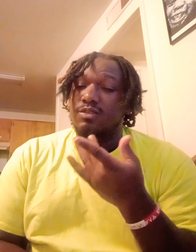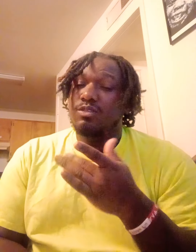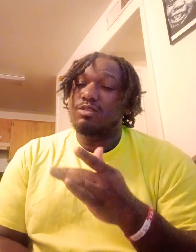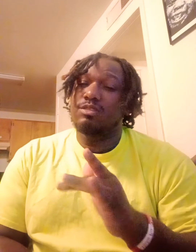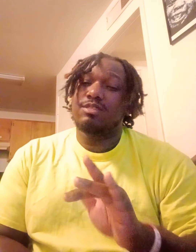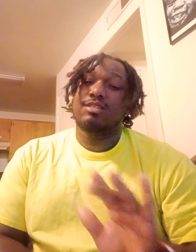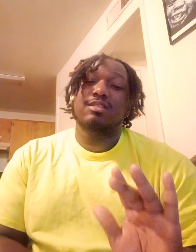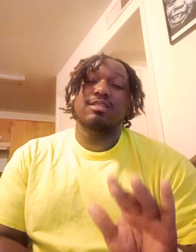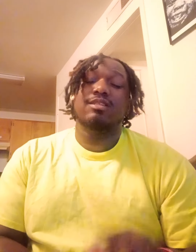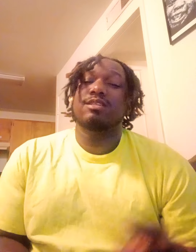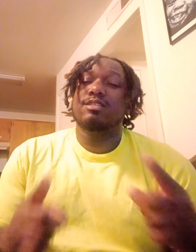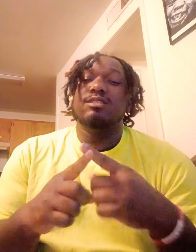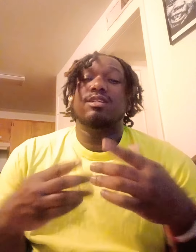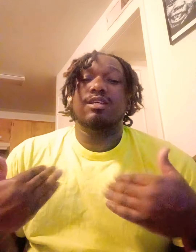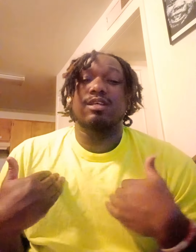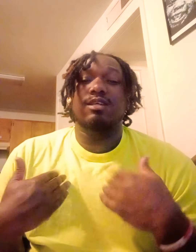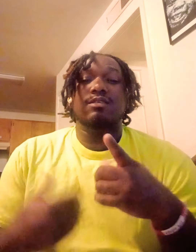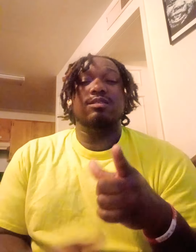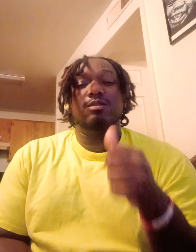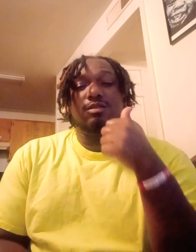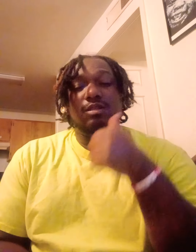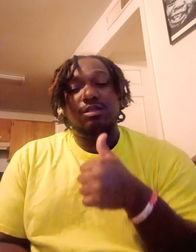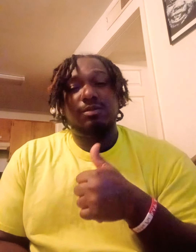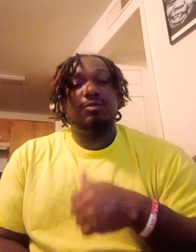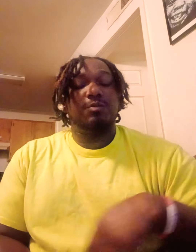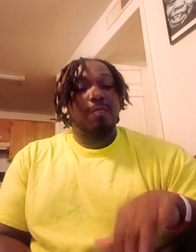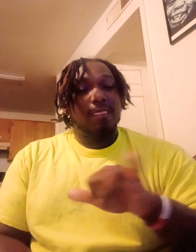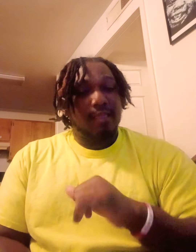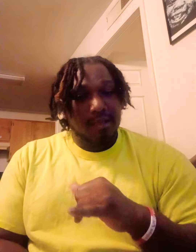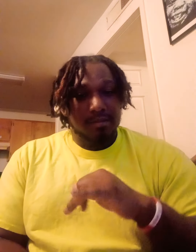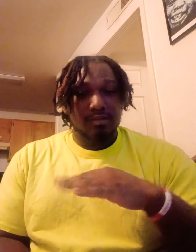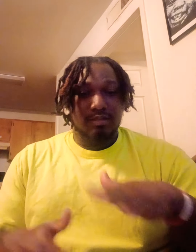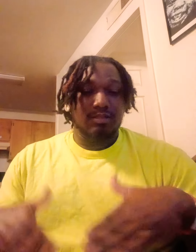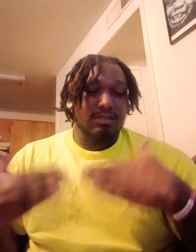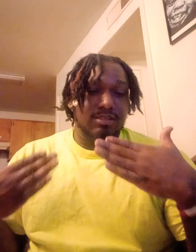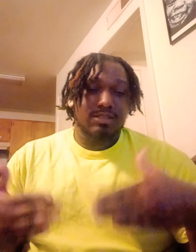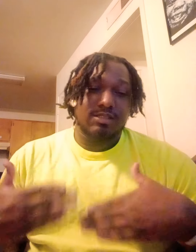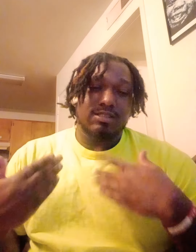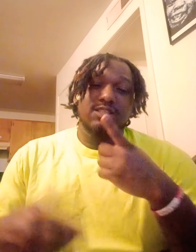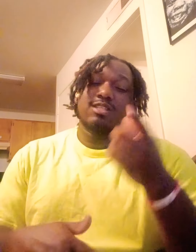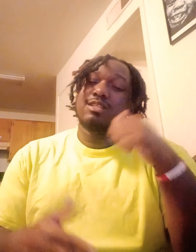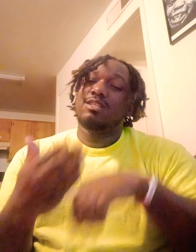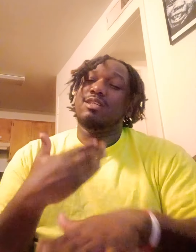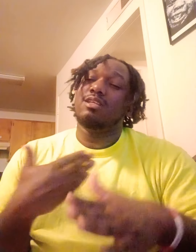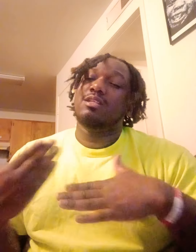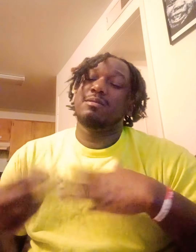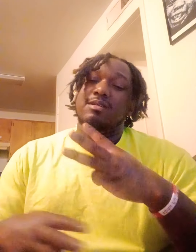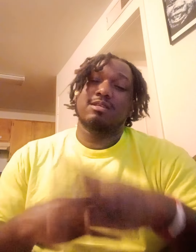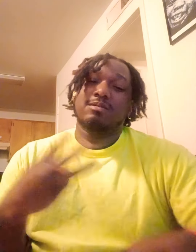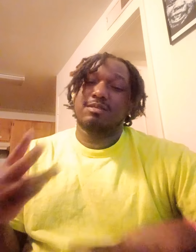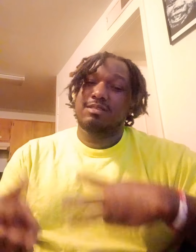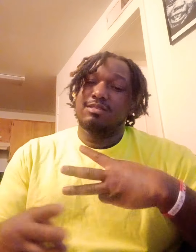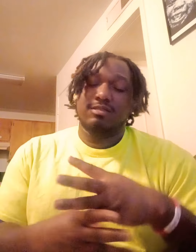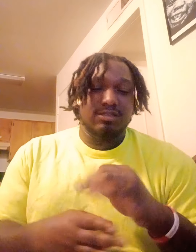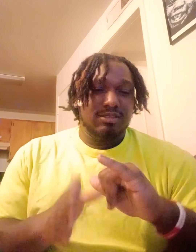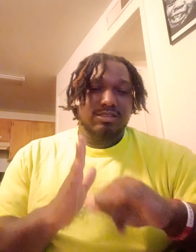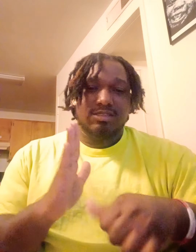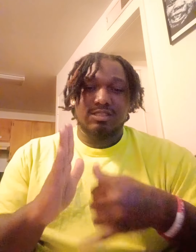you're here I'm so glad you're in my world Just